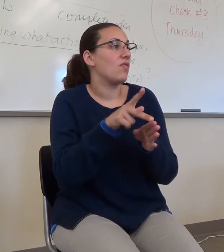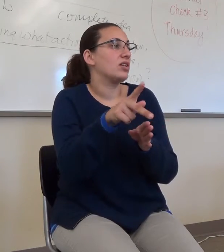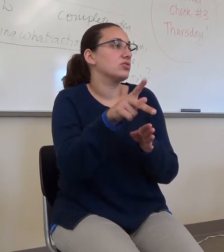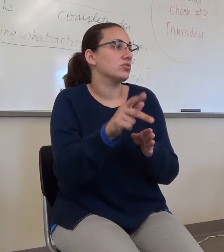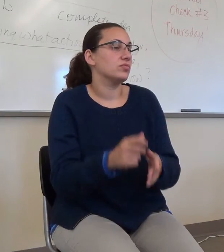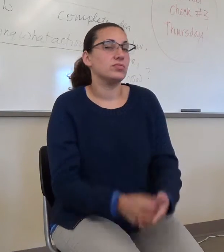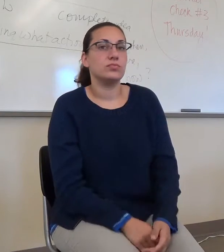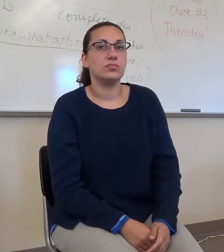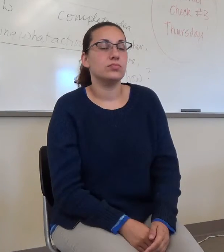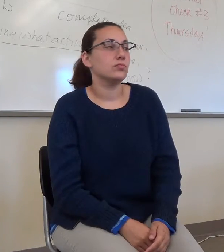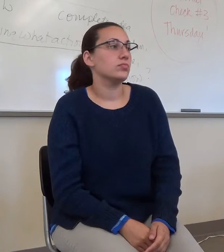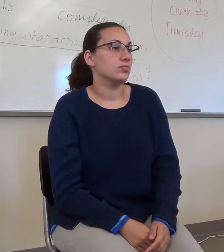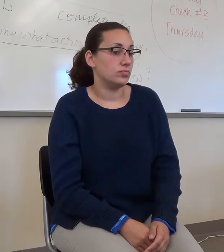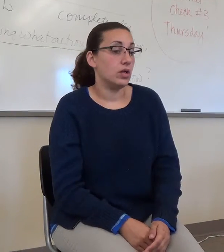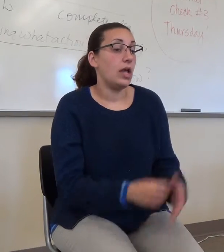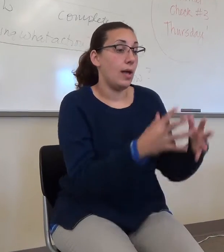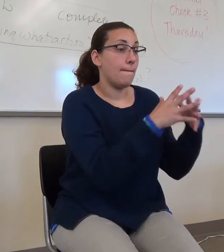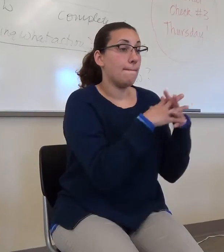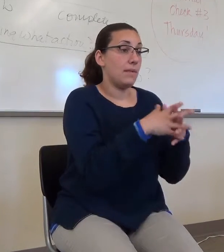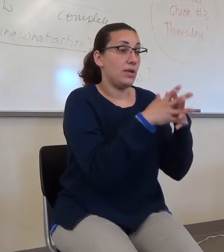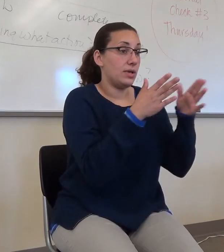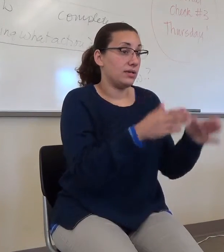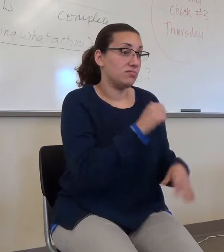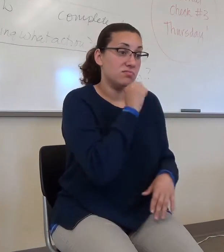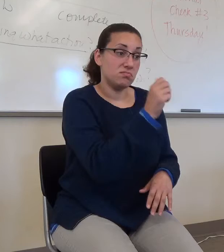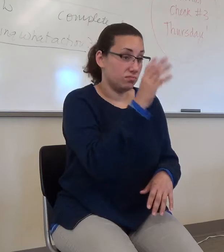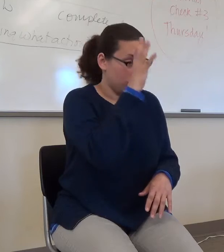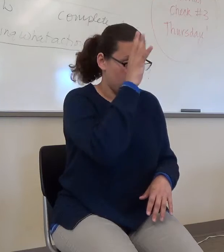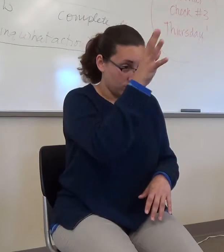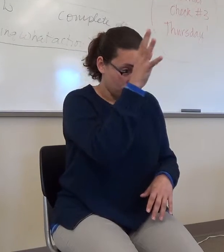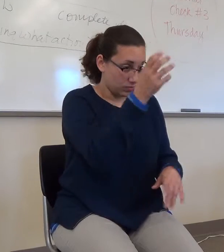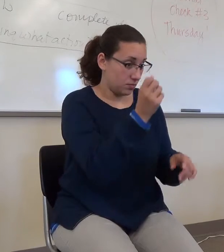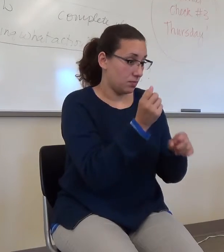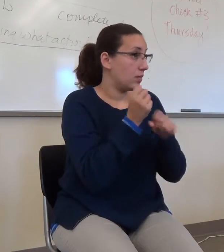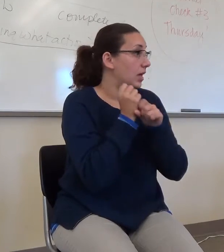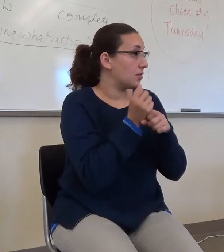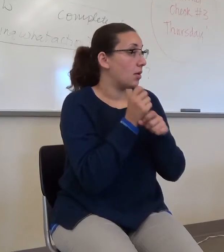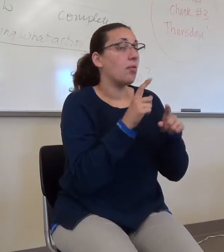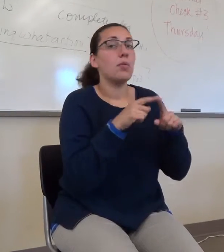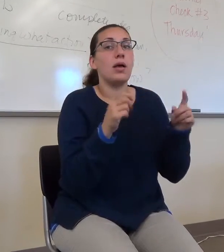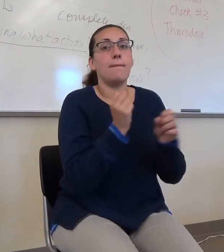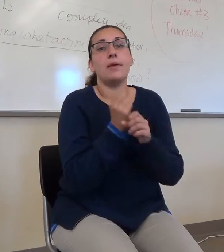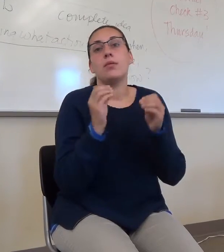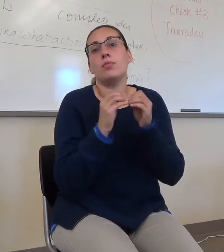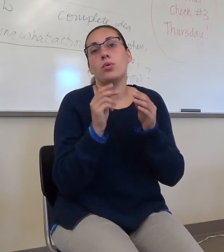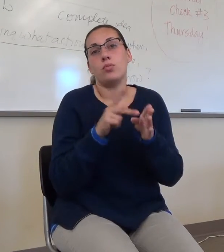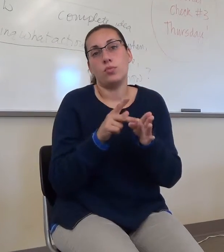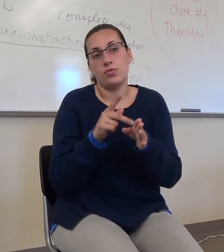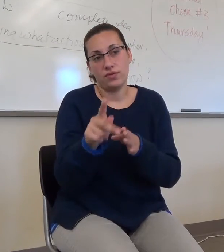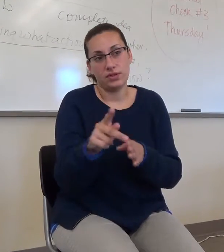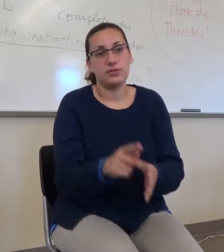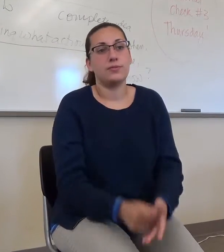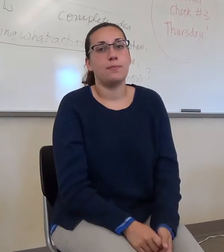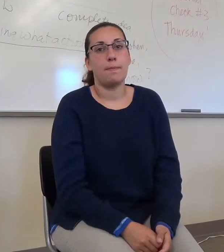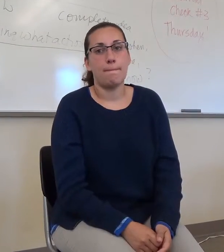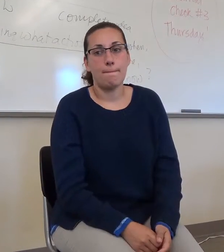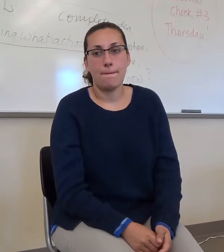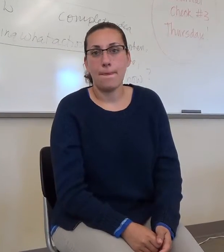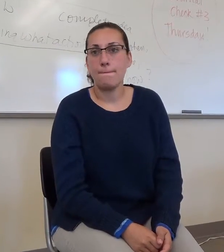create it, but they professionalize it. So, what's the topic sound? This one is easier than